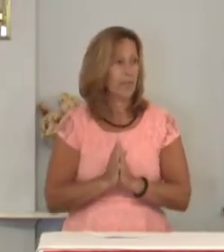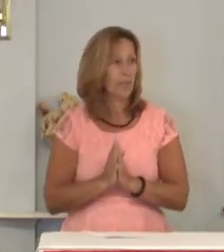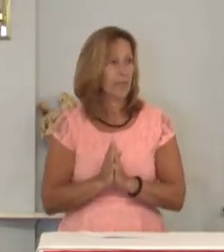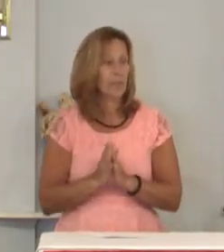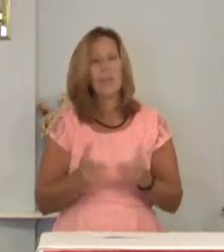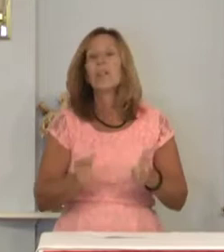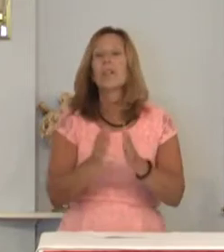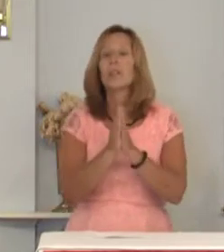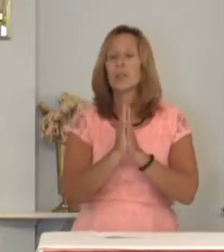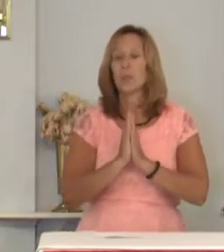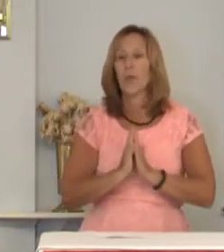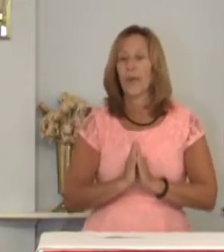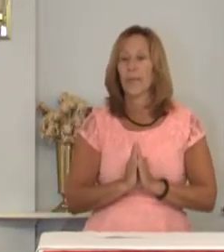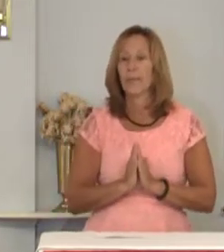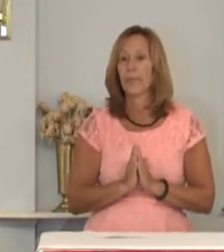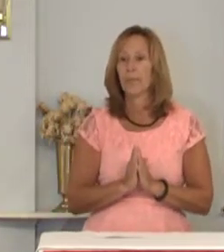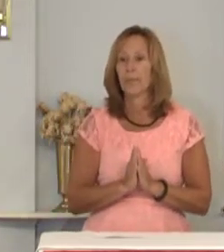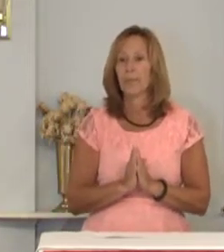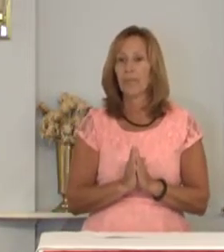let us pray